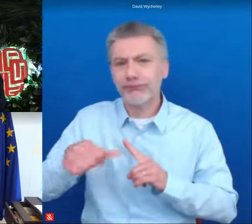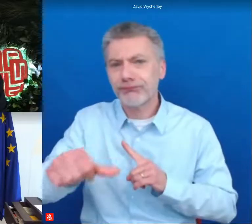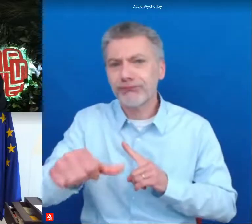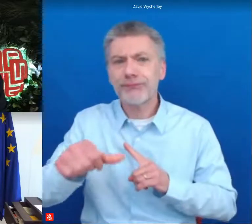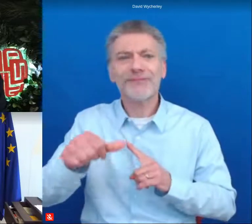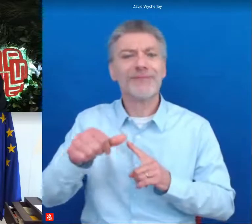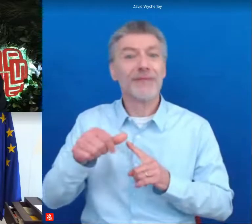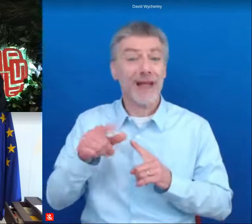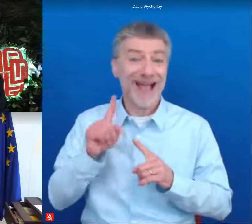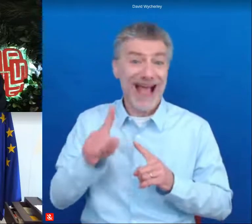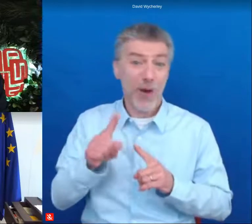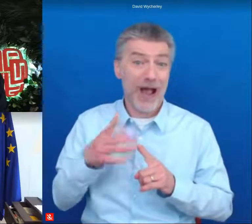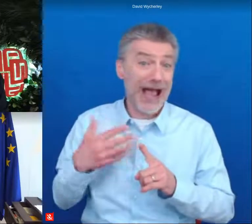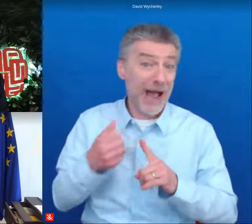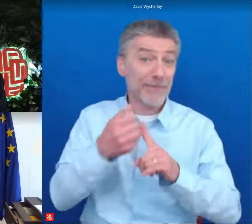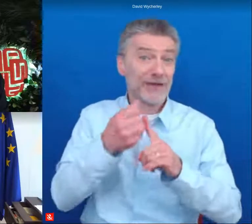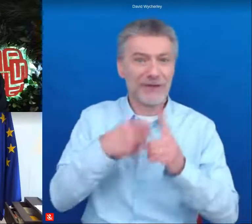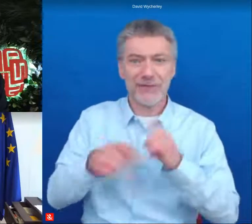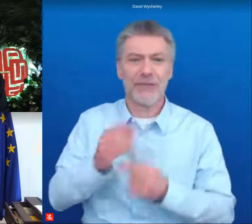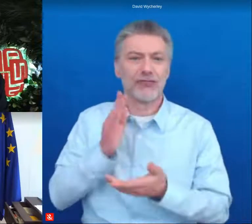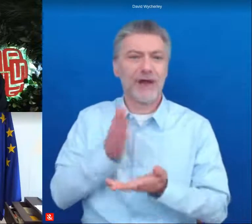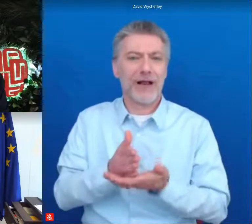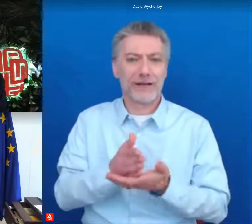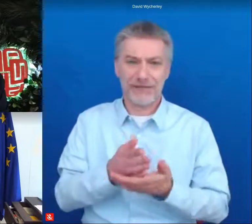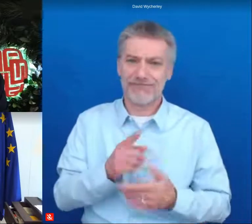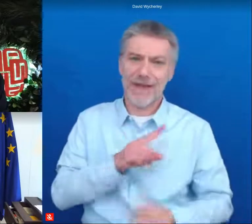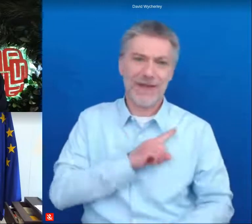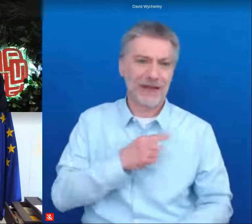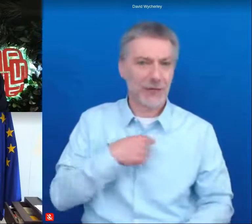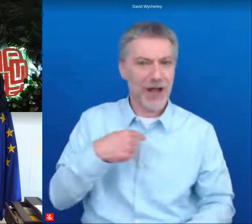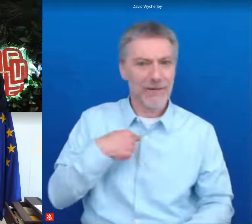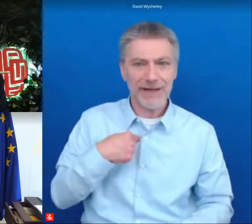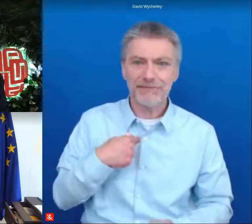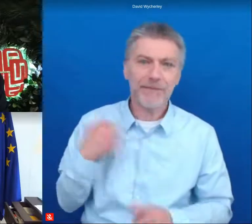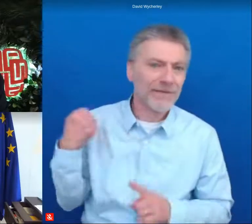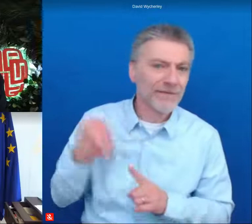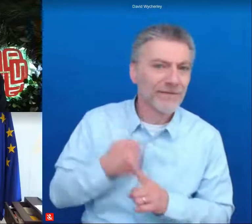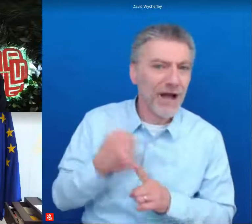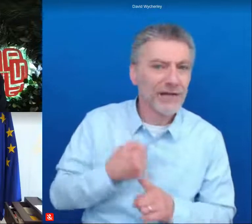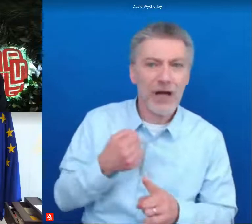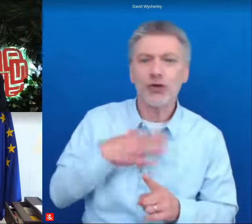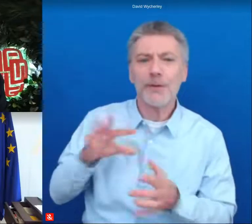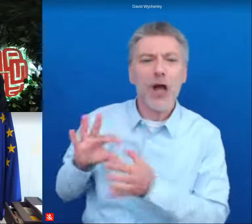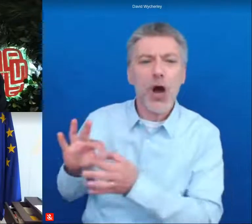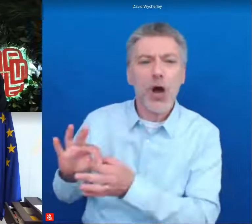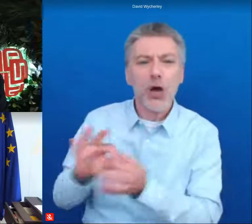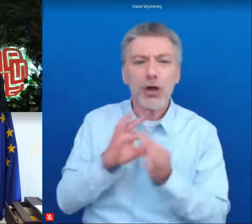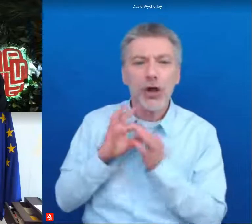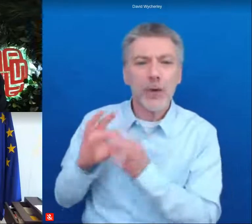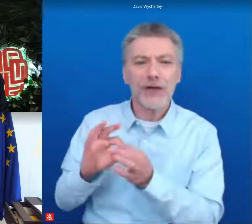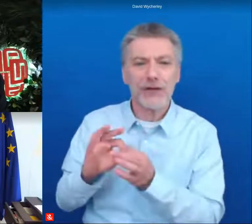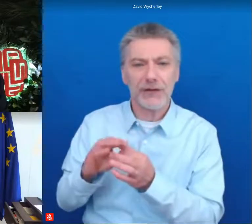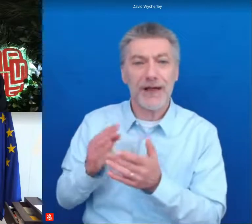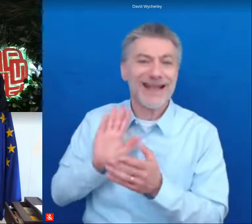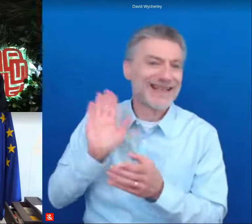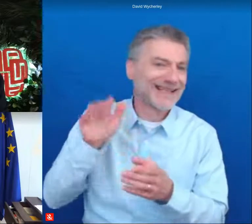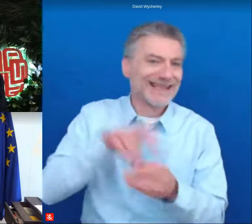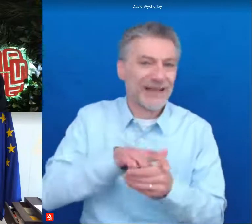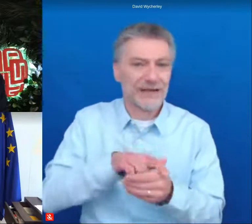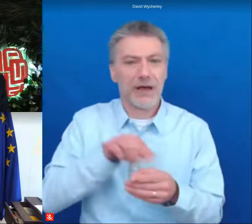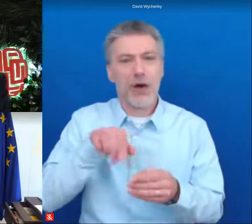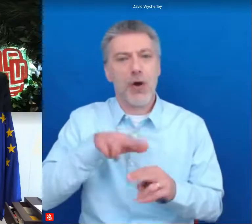this is why i have fought hard to have cohesion at the heart of the european recovery plan as well